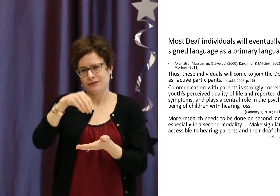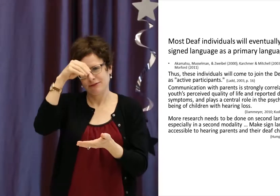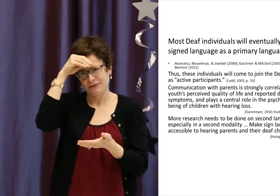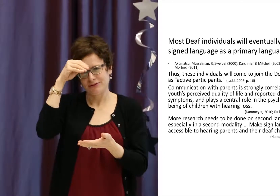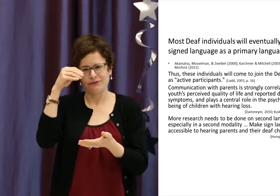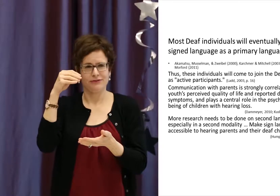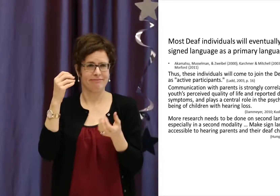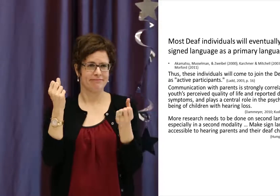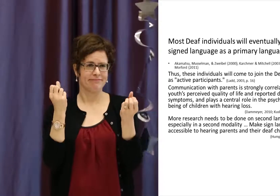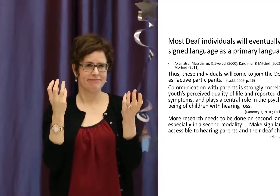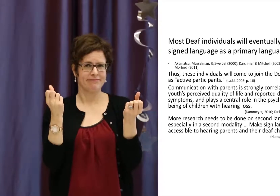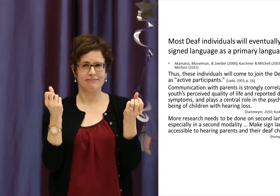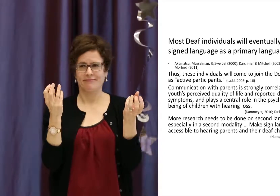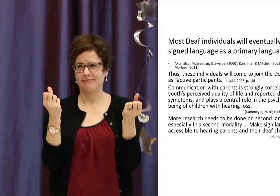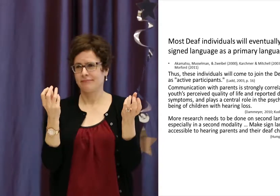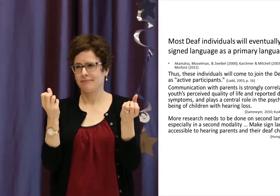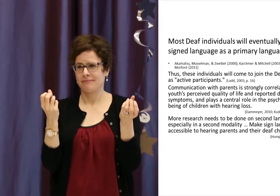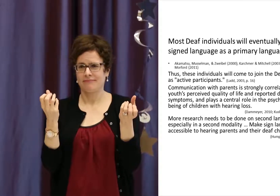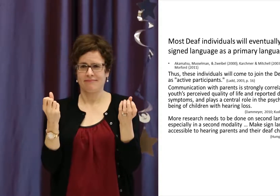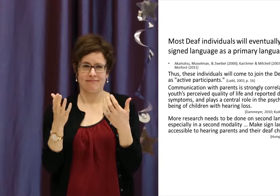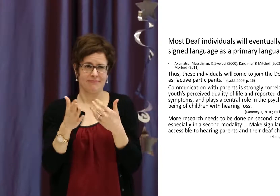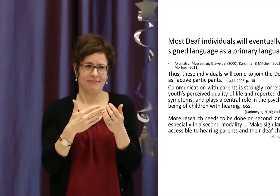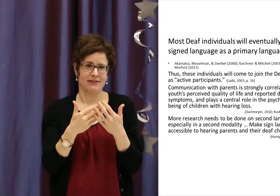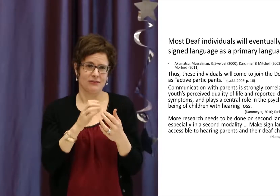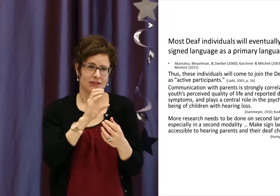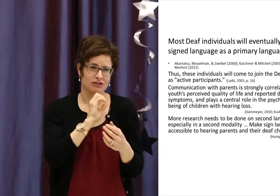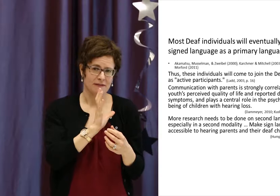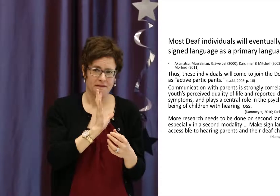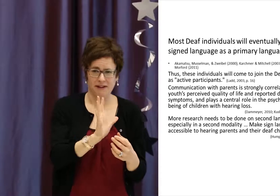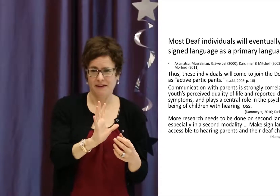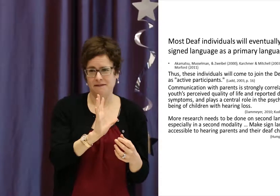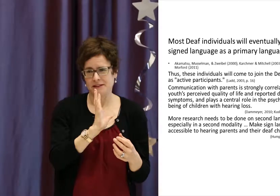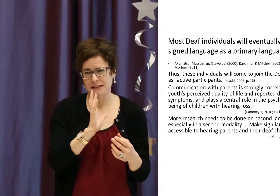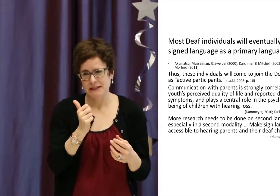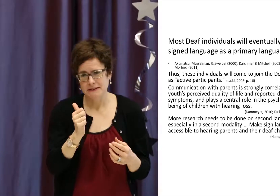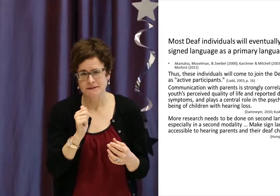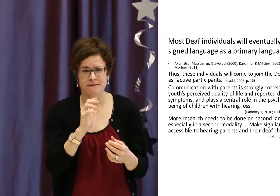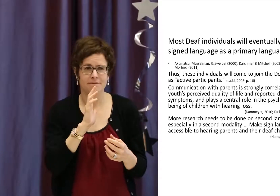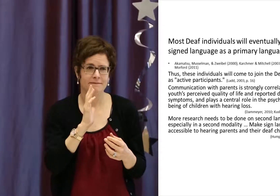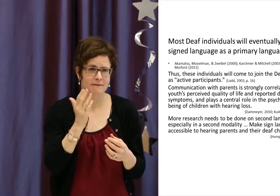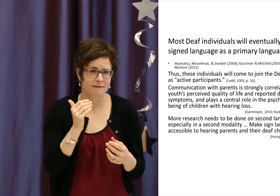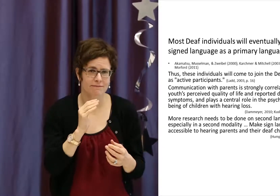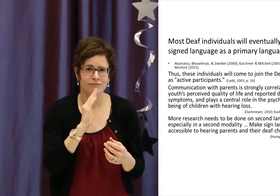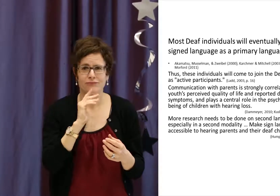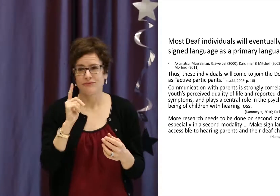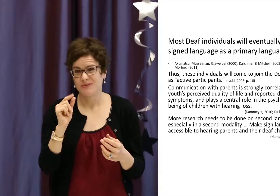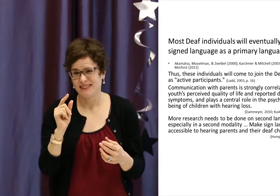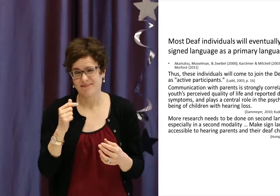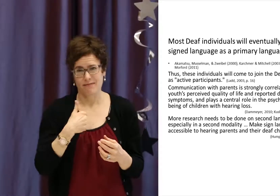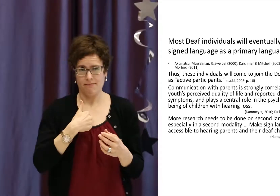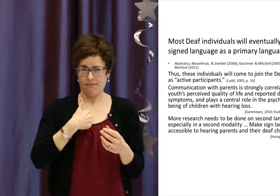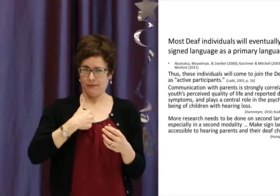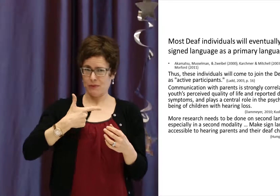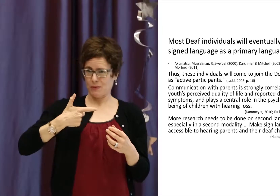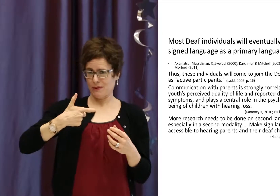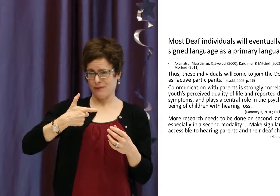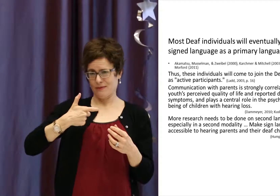at some point, at some age, will learn a sign language. Whether it's at the age of 5, 10, 15,